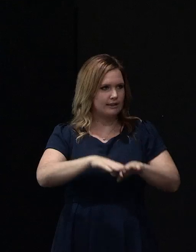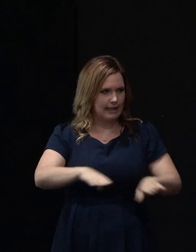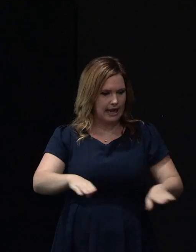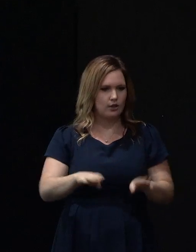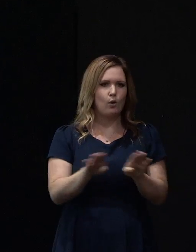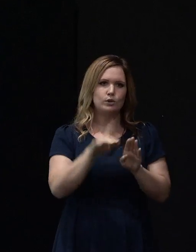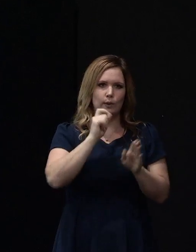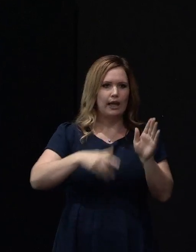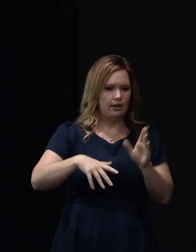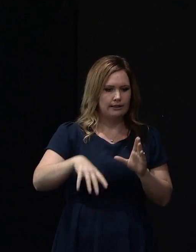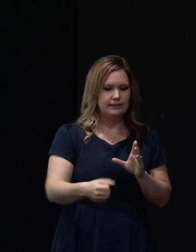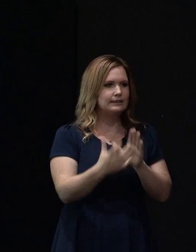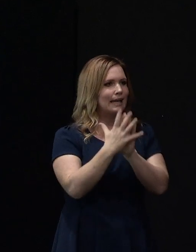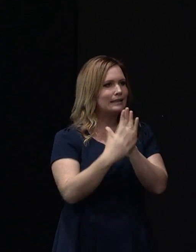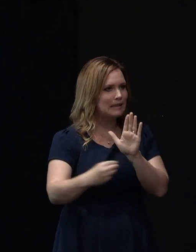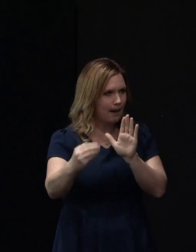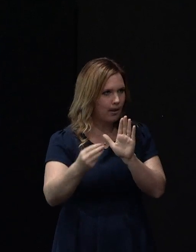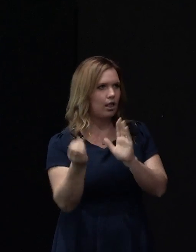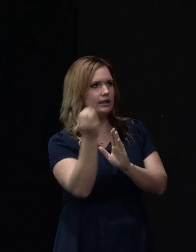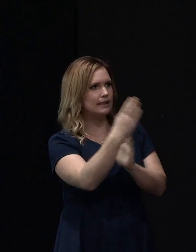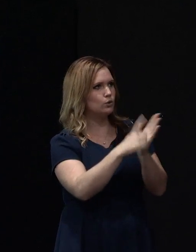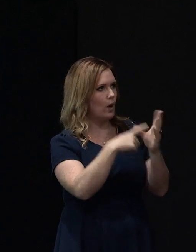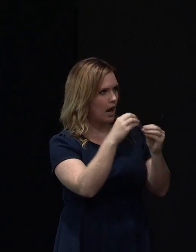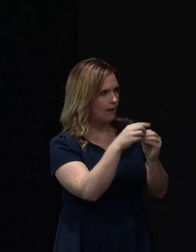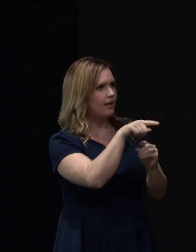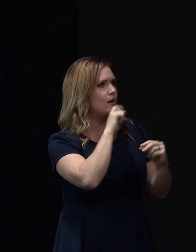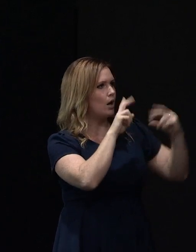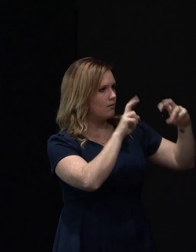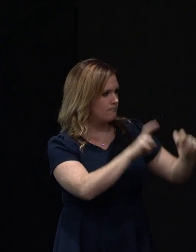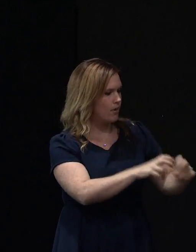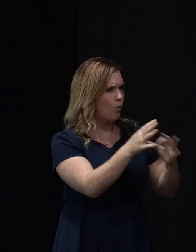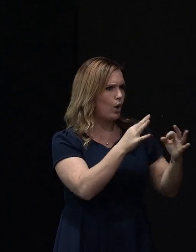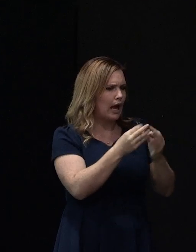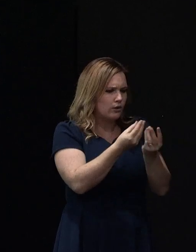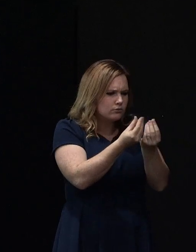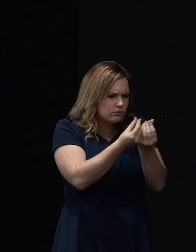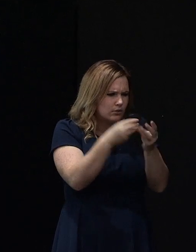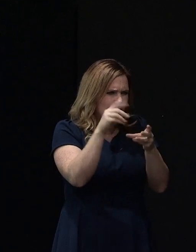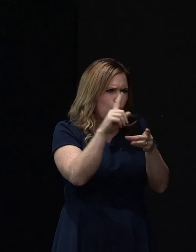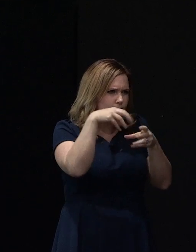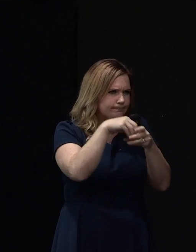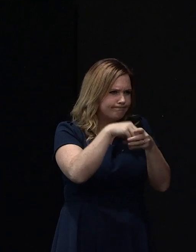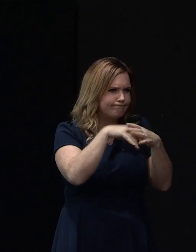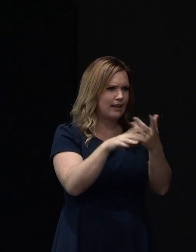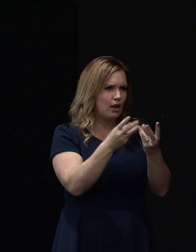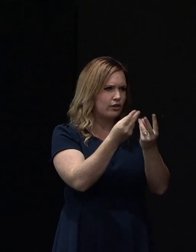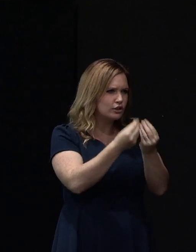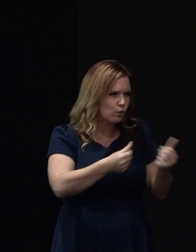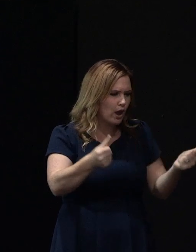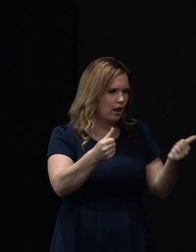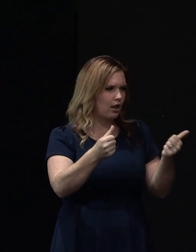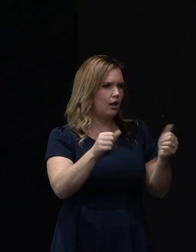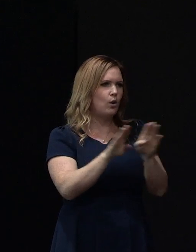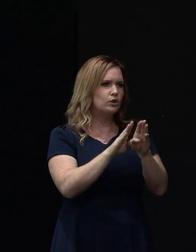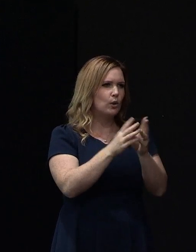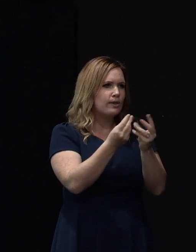sample and we can understand what are the grain sizes in that physical sample and what